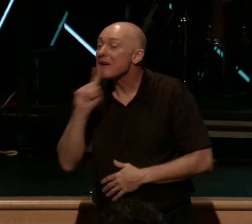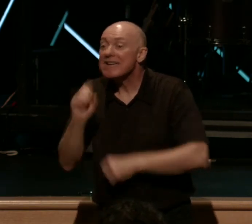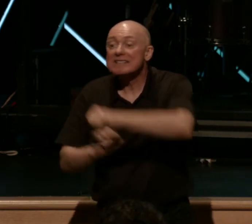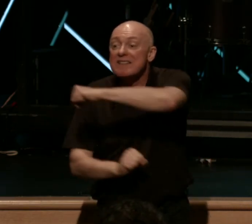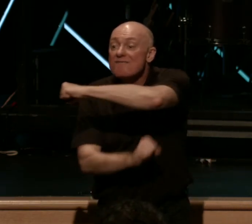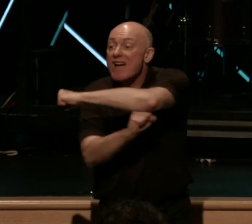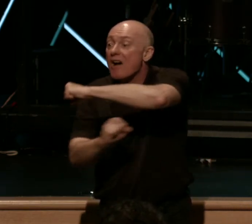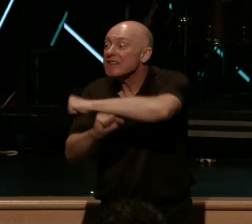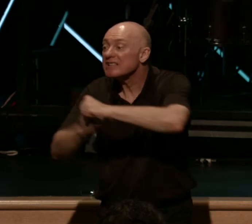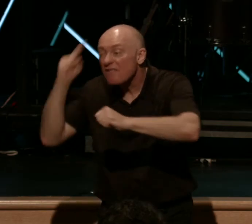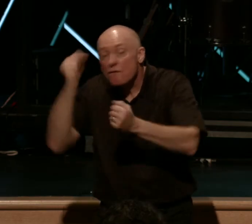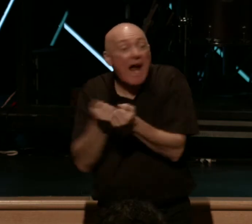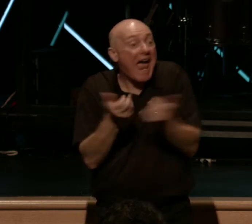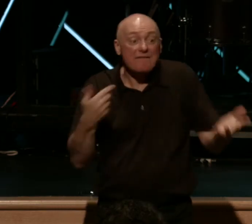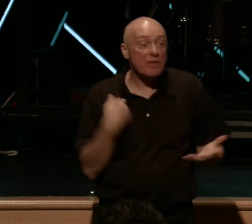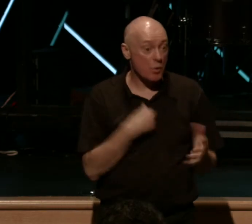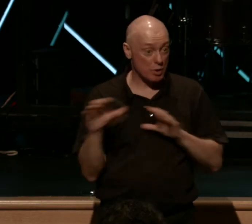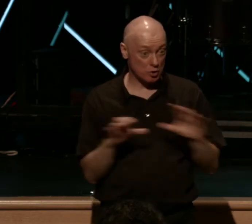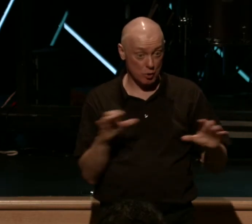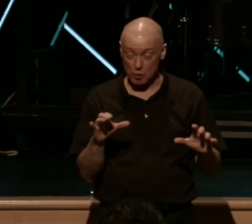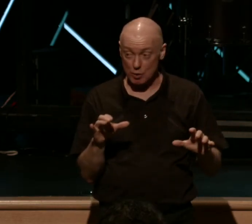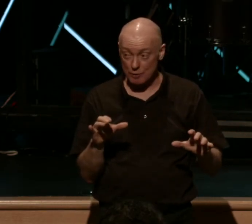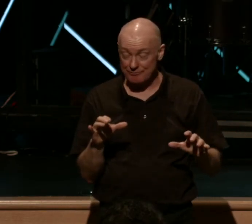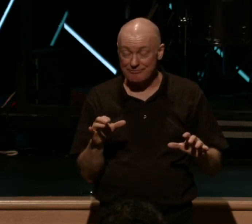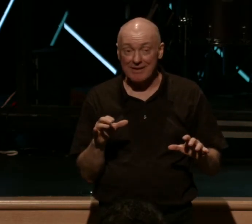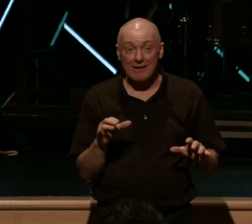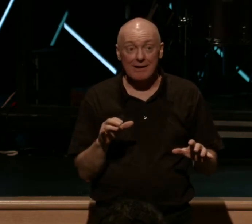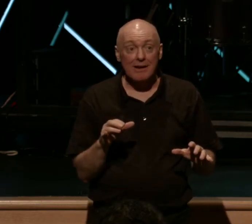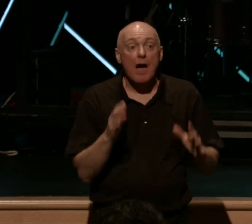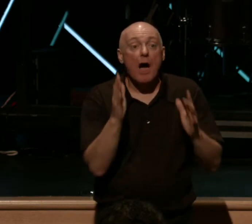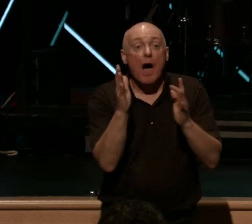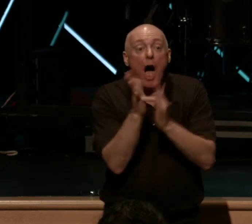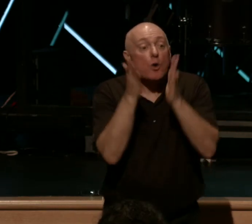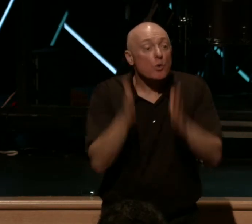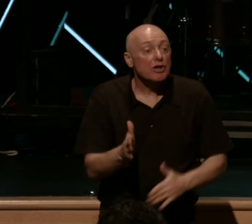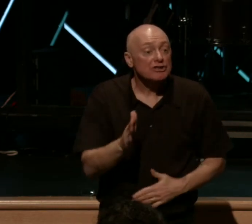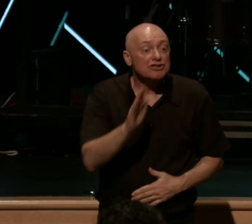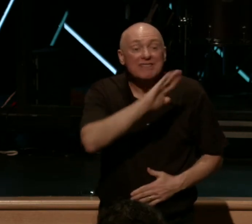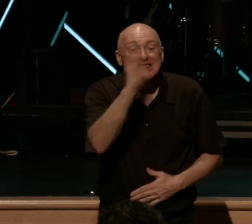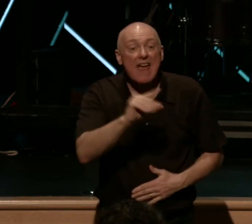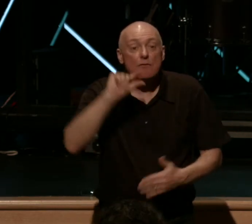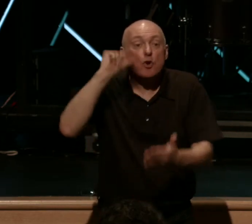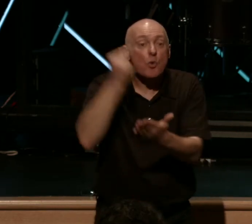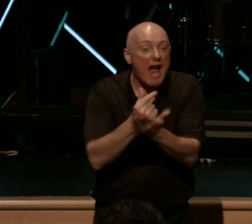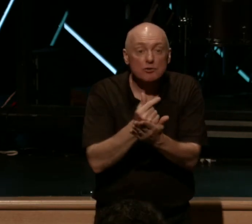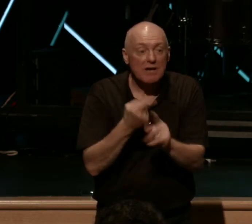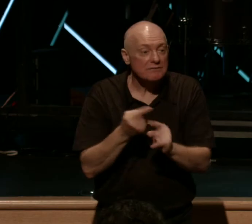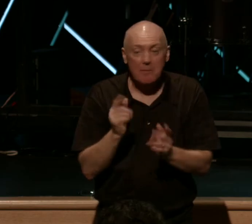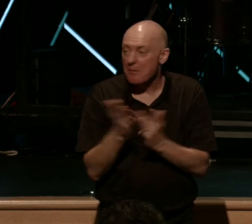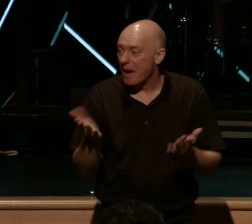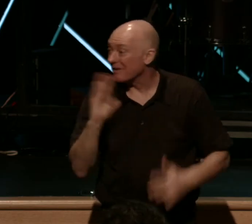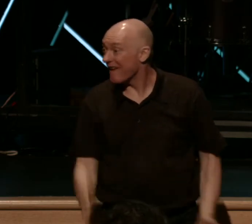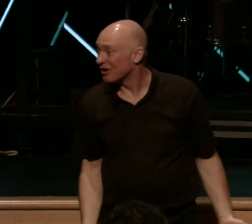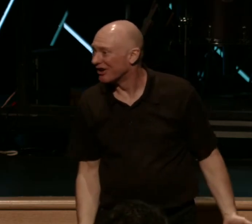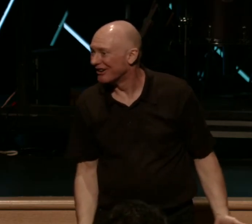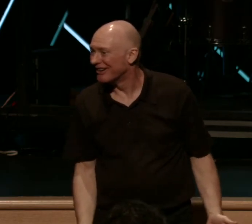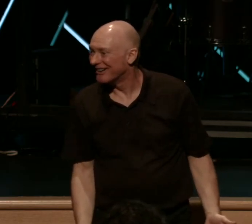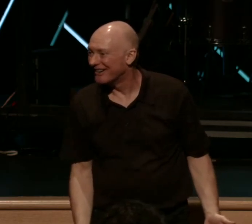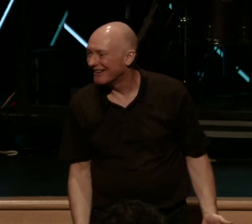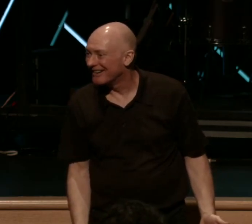for everything we do. And I like to say it this way. A Christian never graduates from the Bible. Write that down. It's a great way